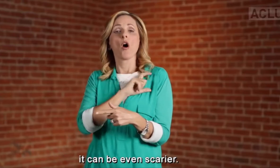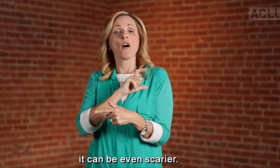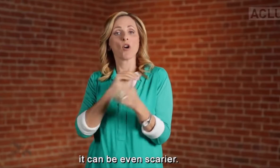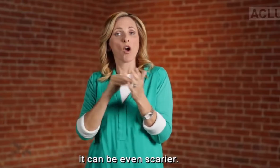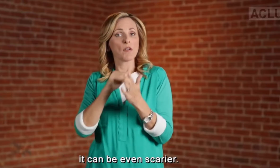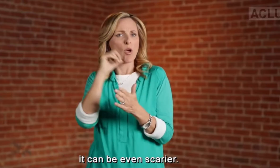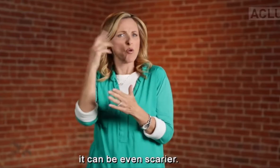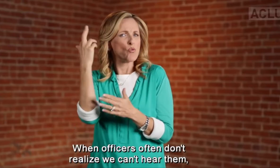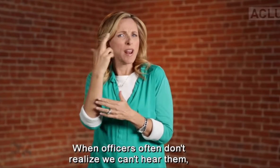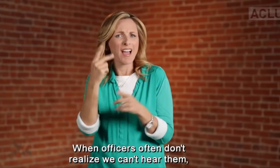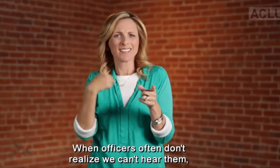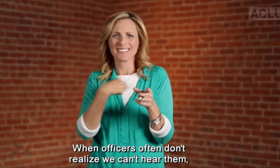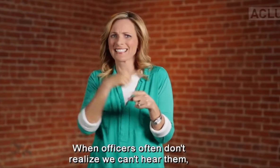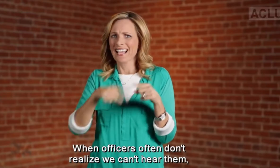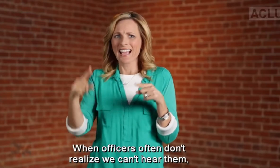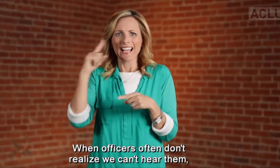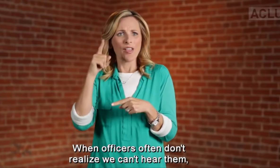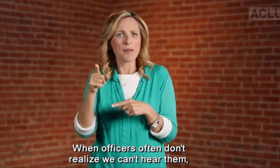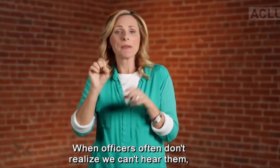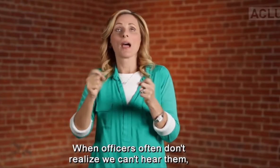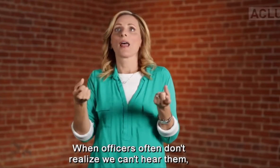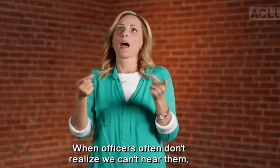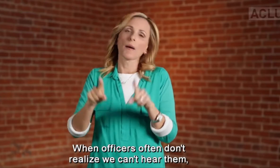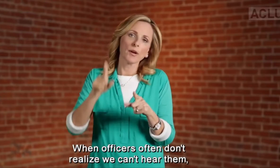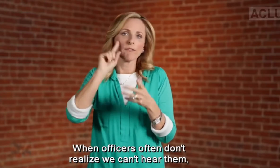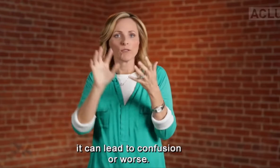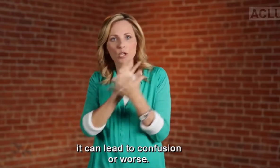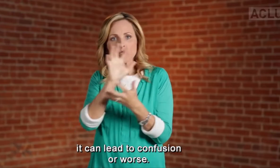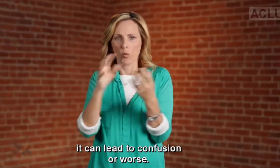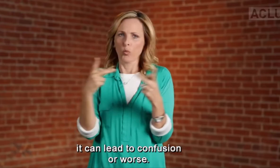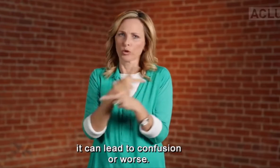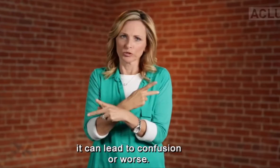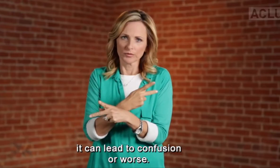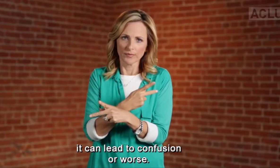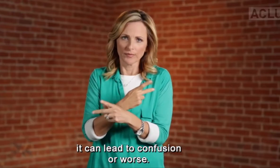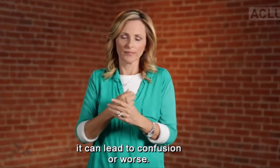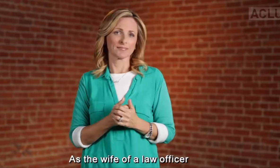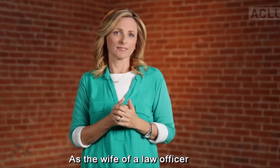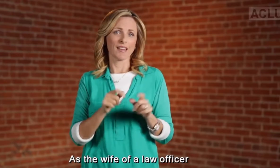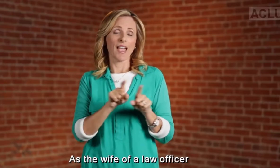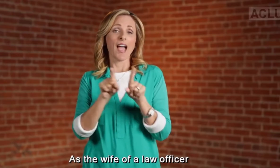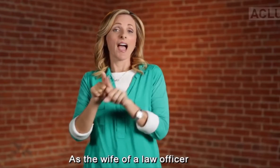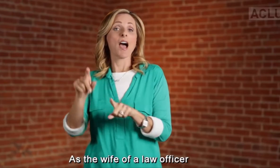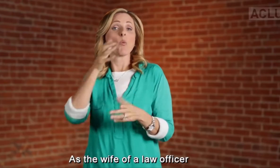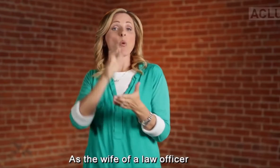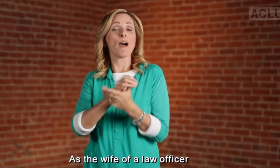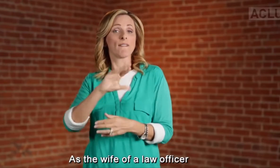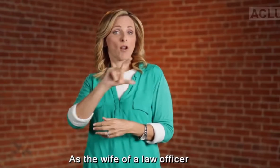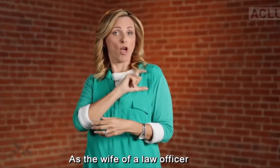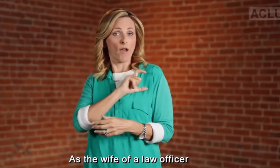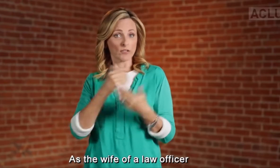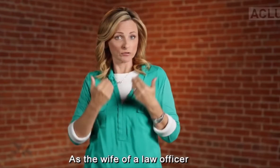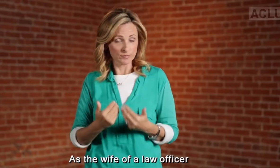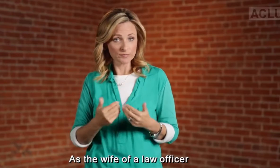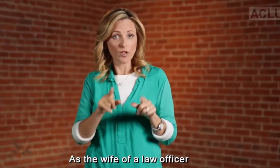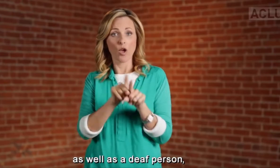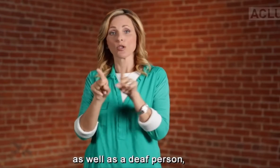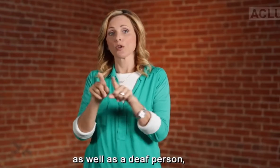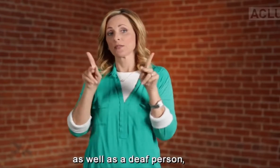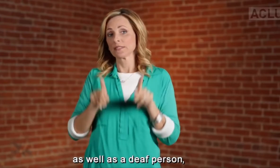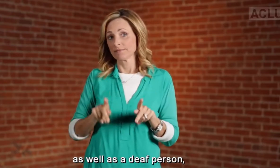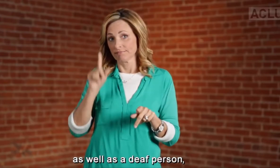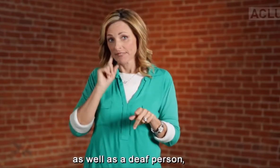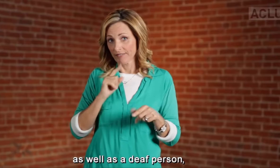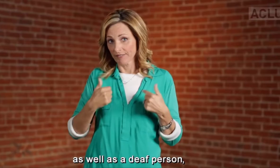can be even scarier. When officers often don't realize we can't hear them, it can lead to confusion. As the wife of a law officer,